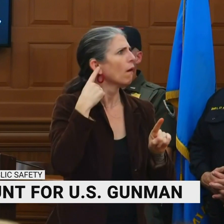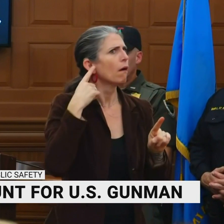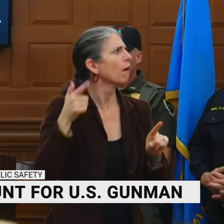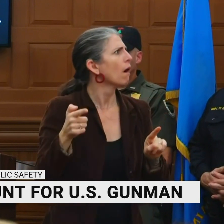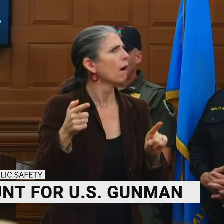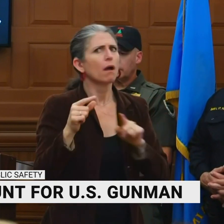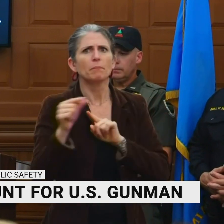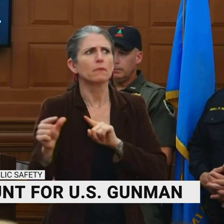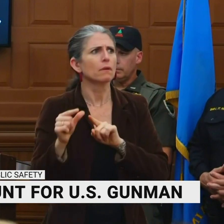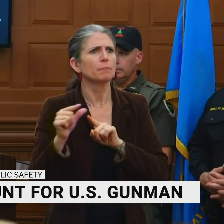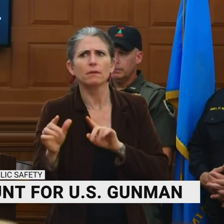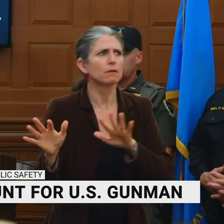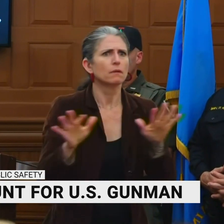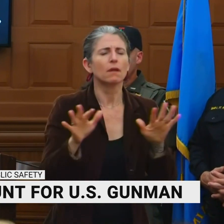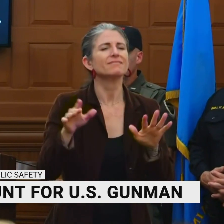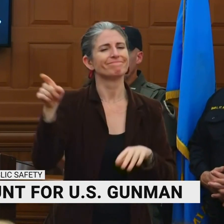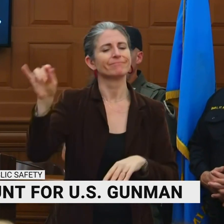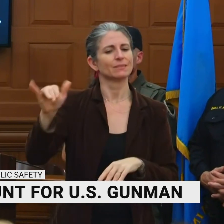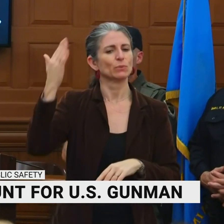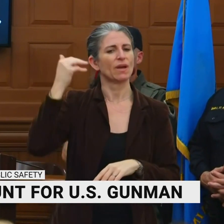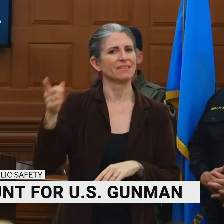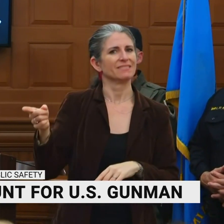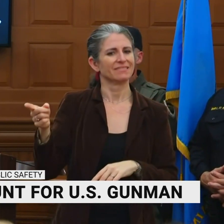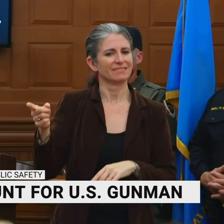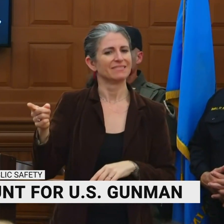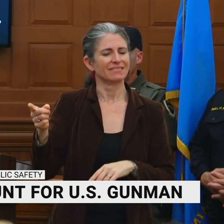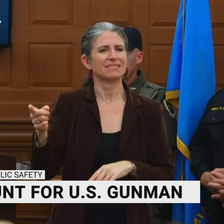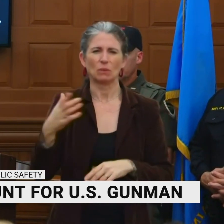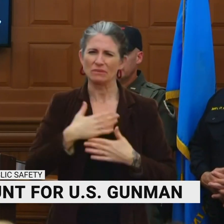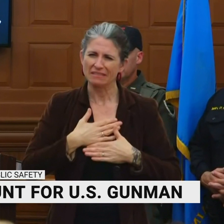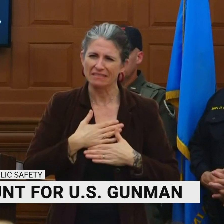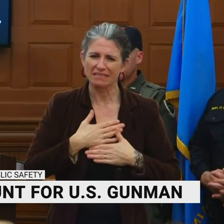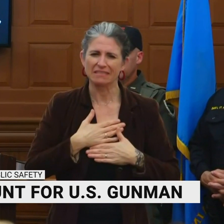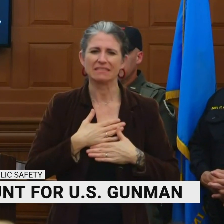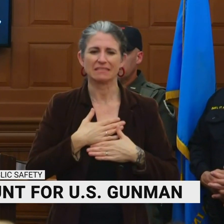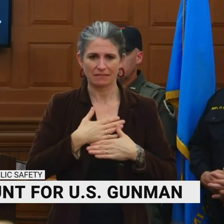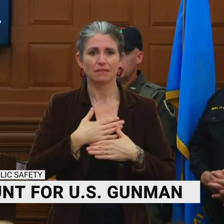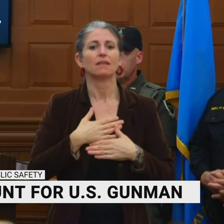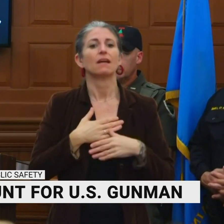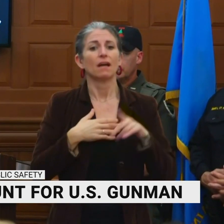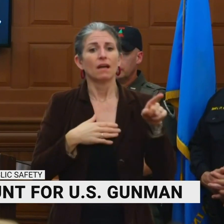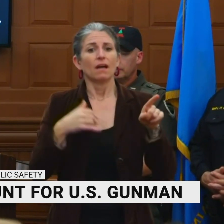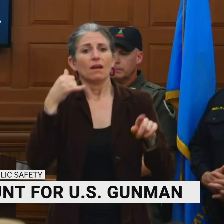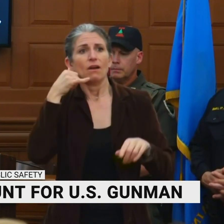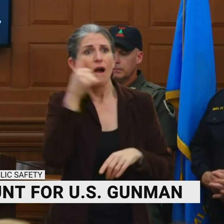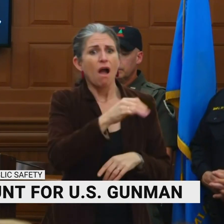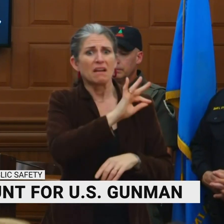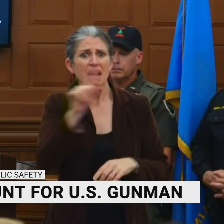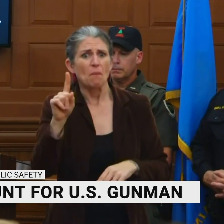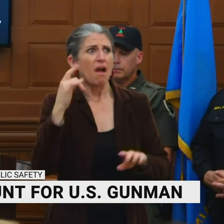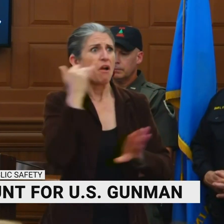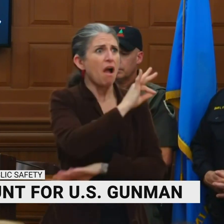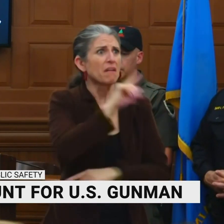So we would ask everybody to use caution in that, and not think that every one of those gunshots is directly regarding this particular